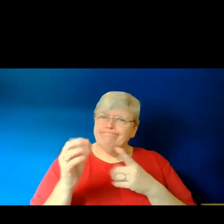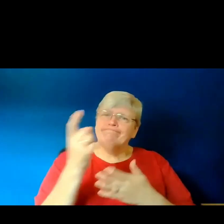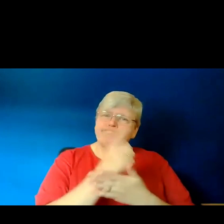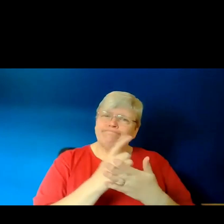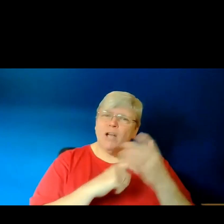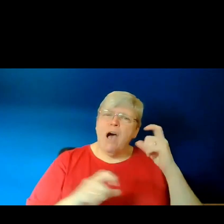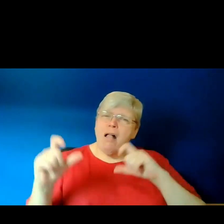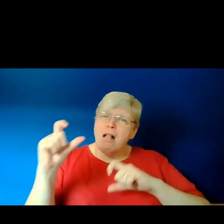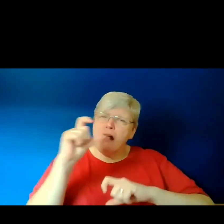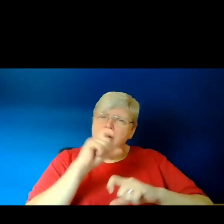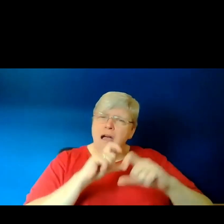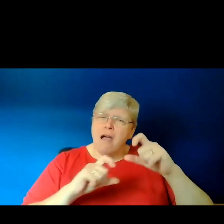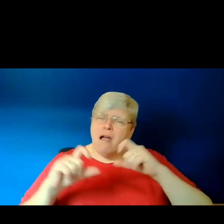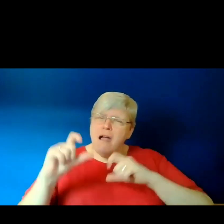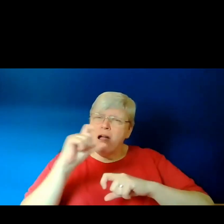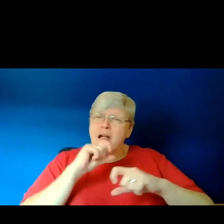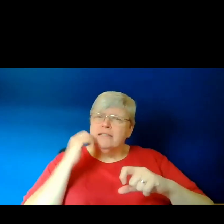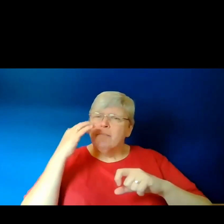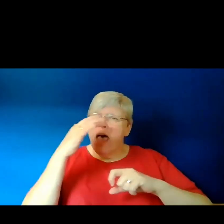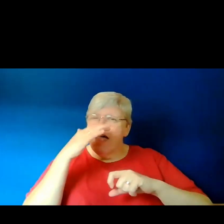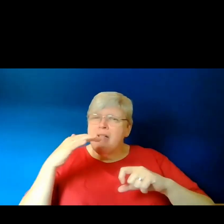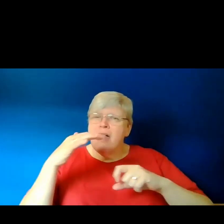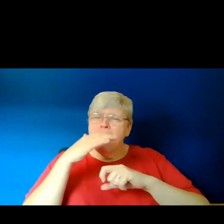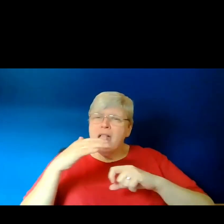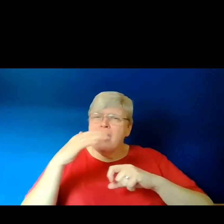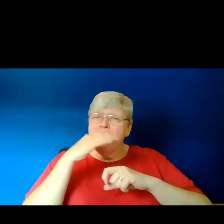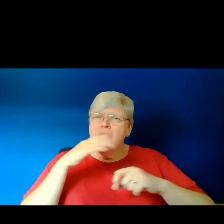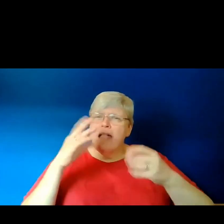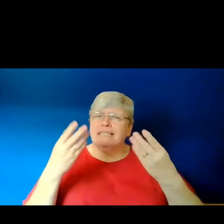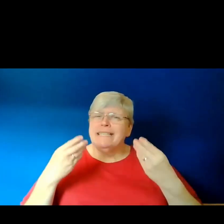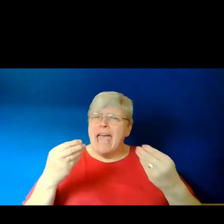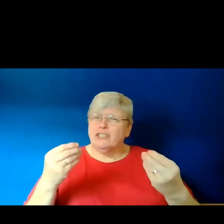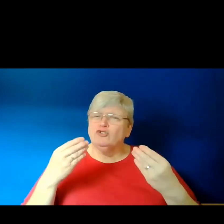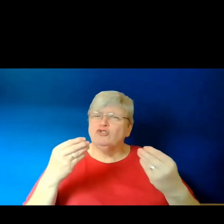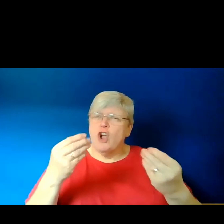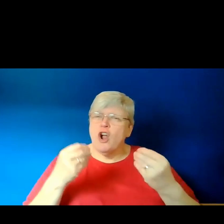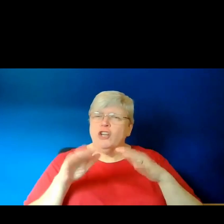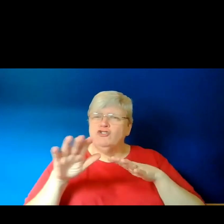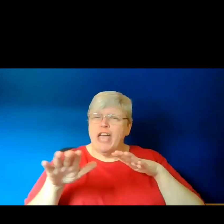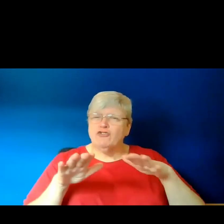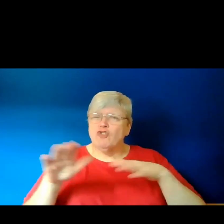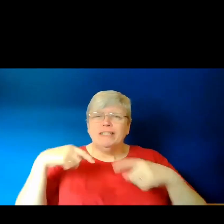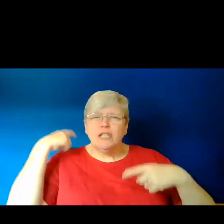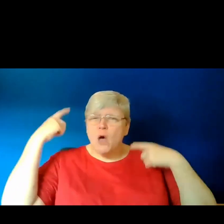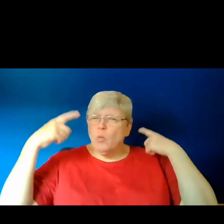and smells and textures and gestures and sounds.